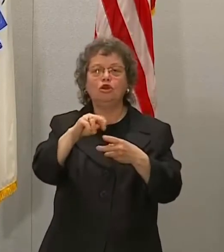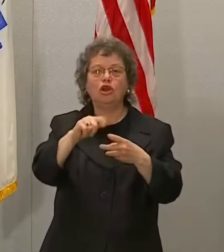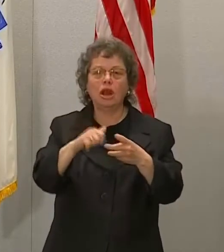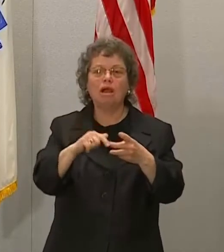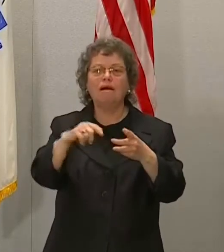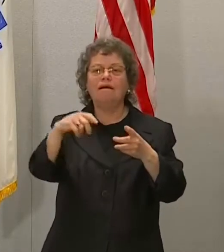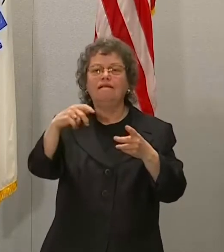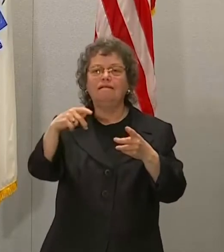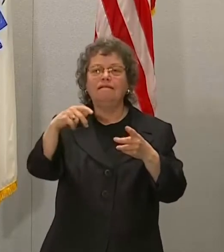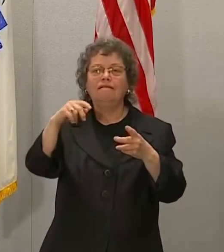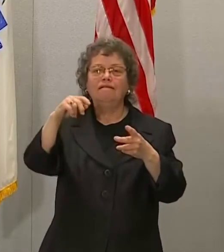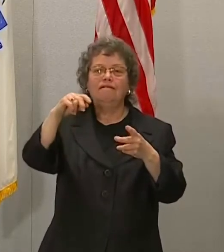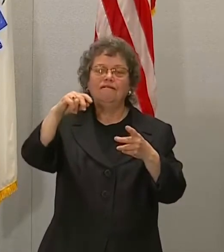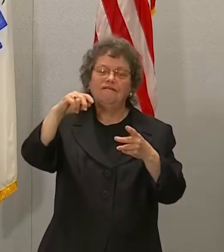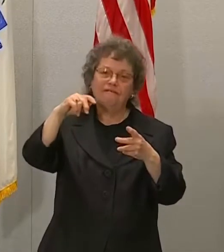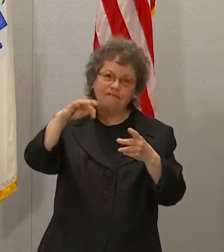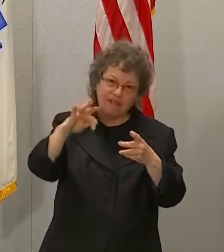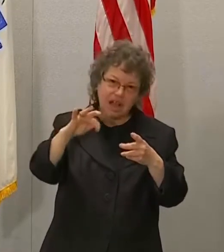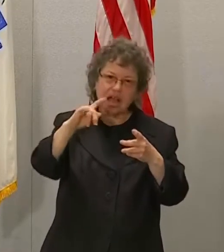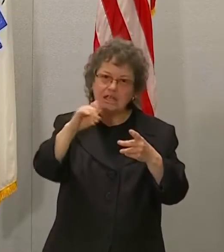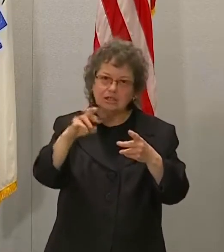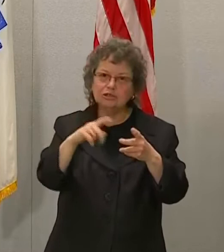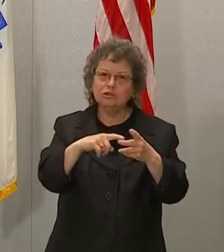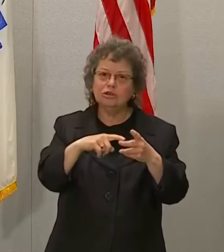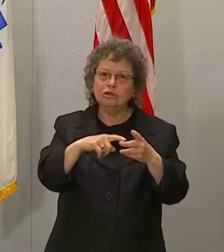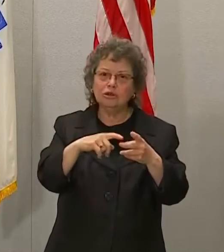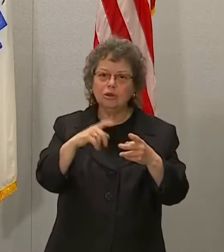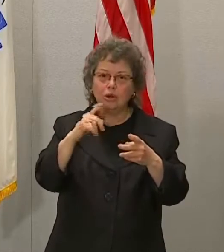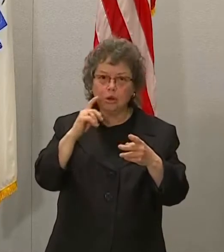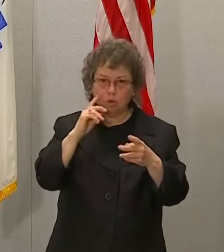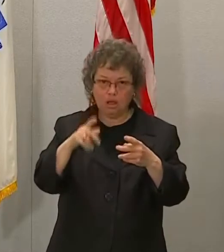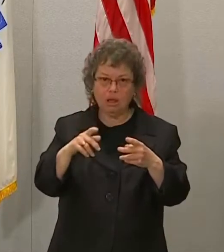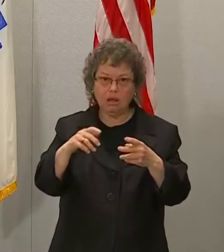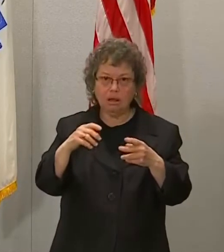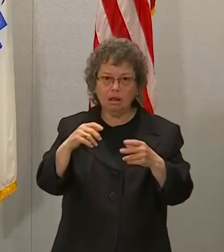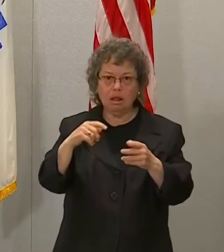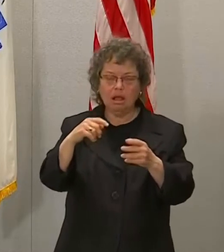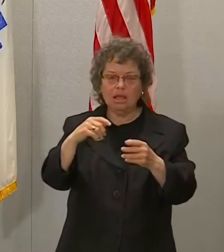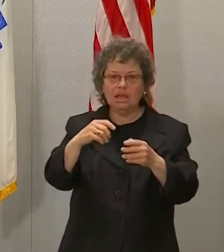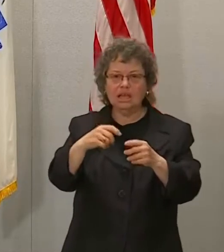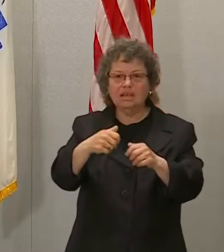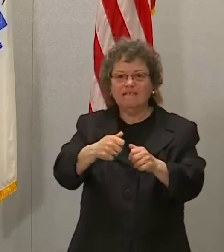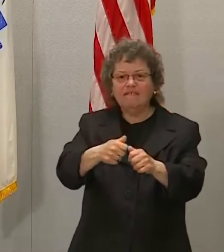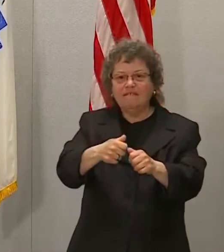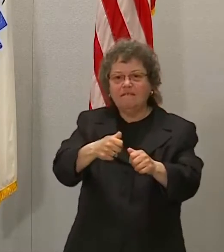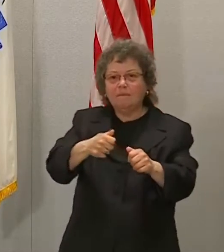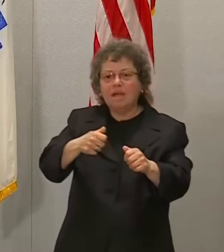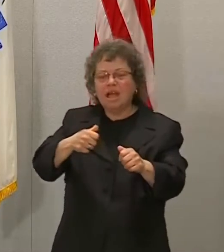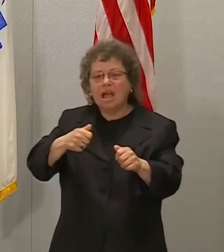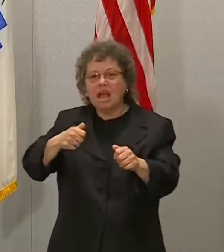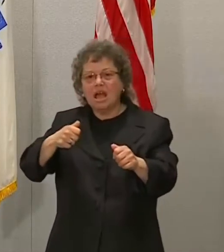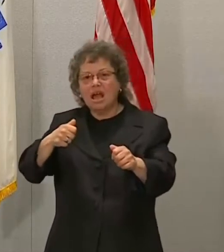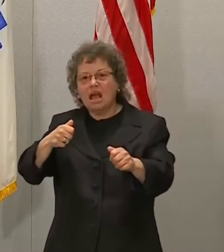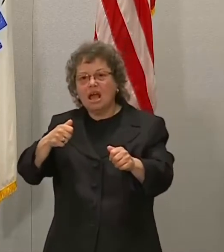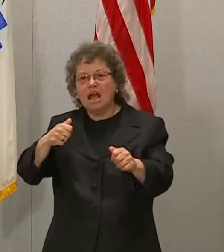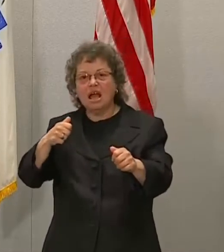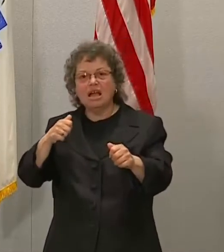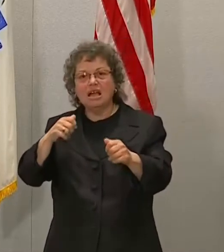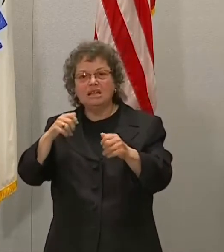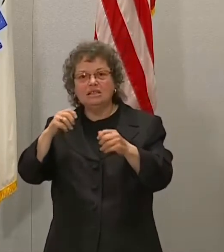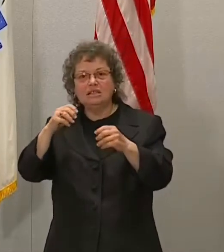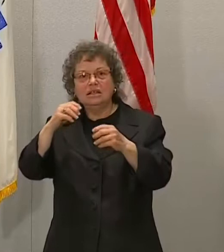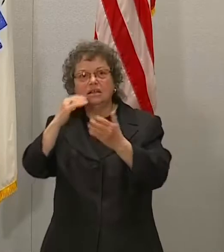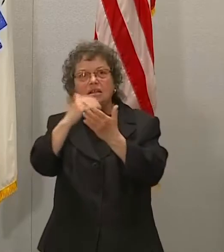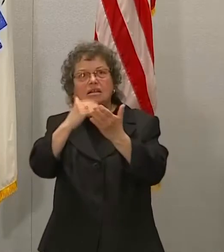you know, there's going to be a backfall, right? I mean, there has to be. Remember, yeah, but remember, you're talking really small